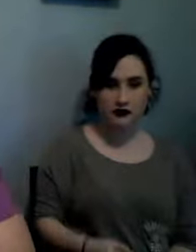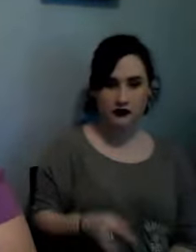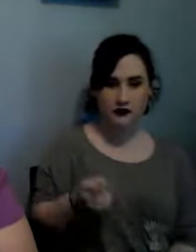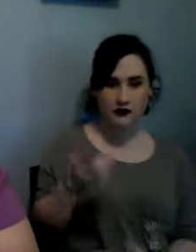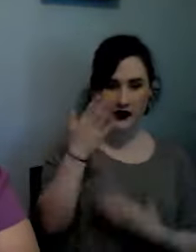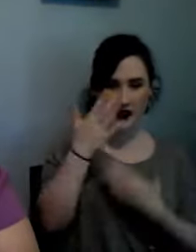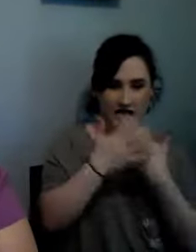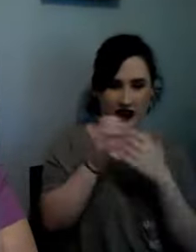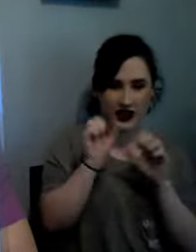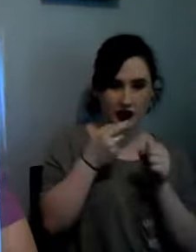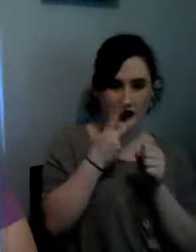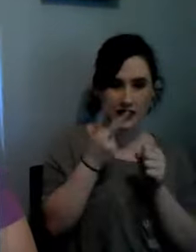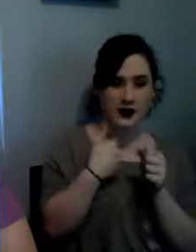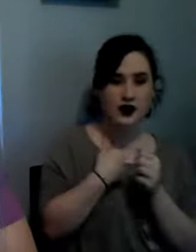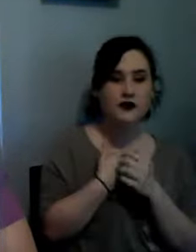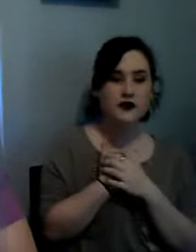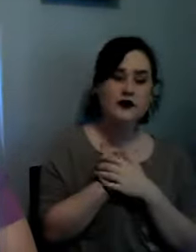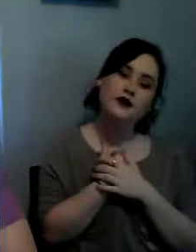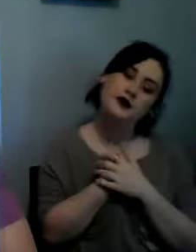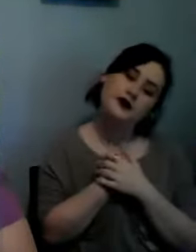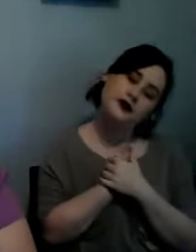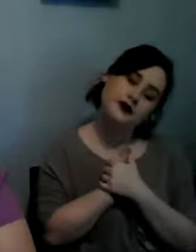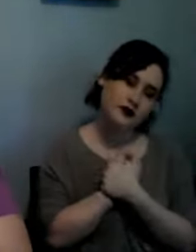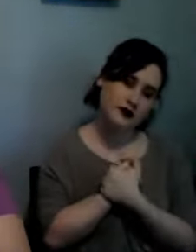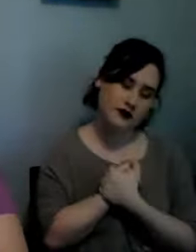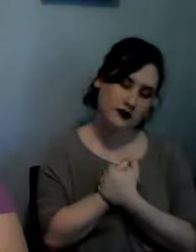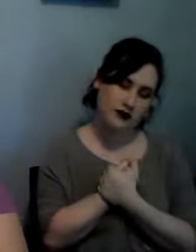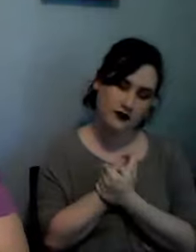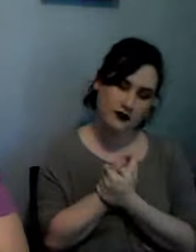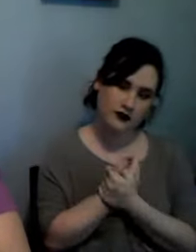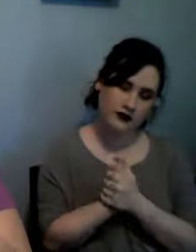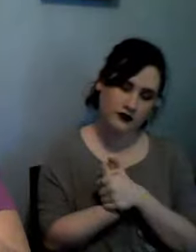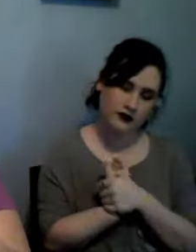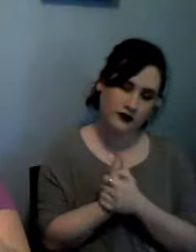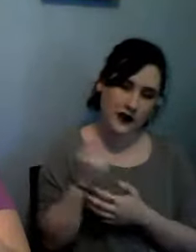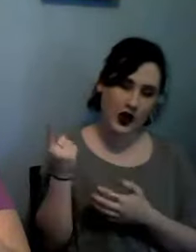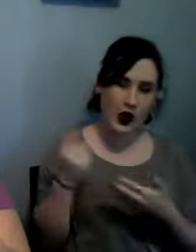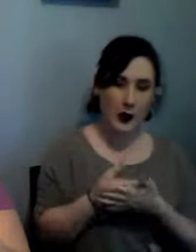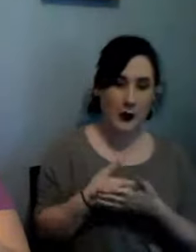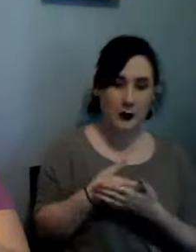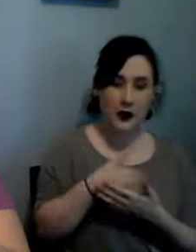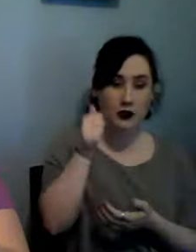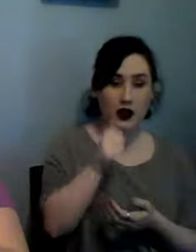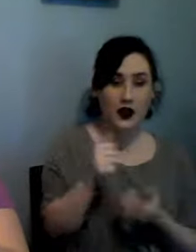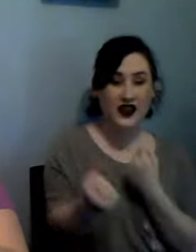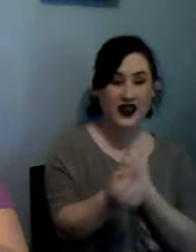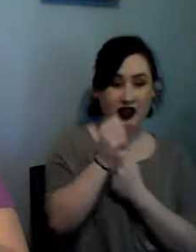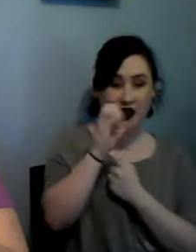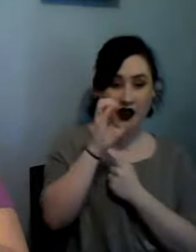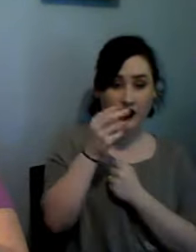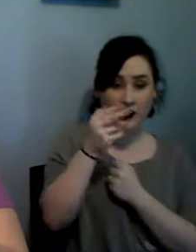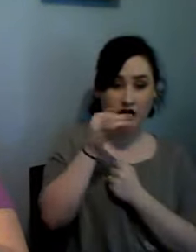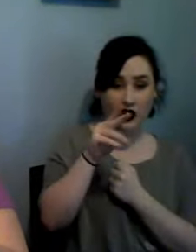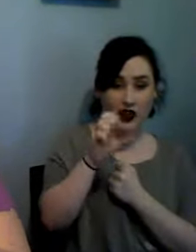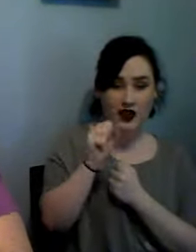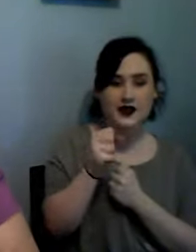my baby girl loves chicks so that's going to become hers